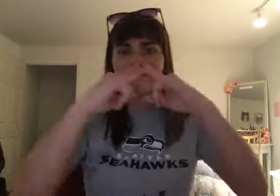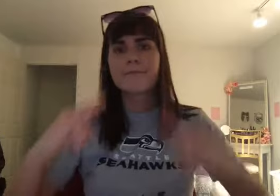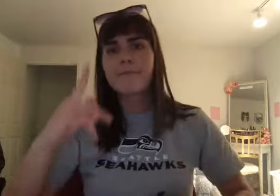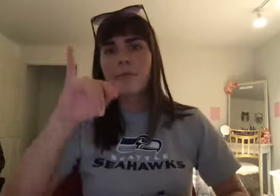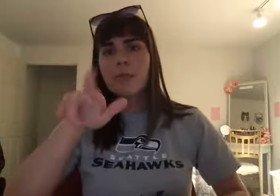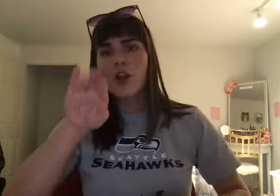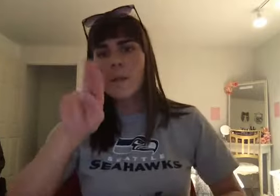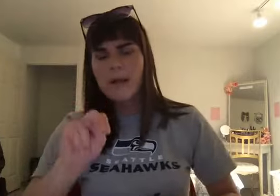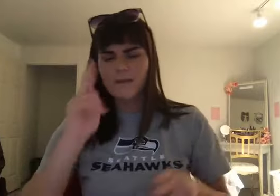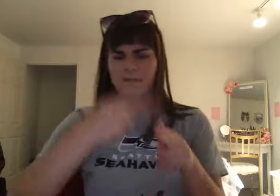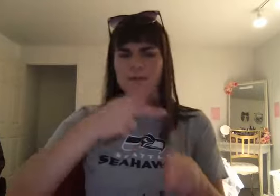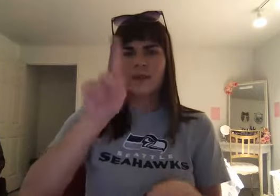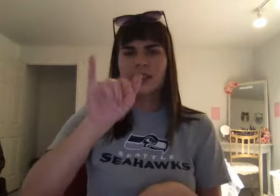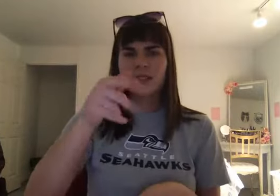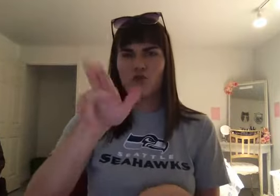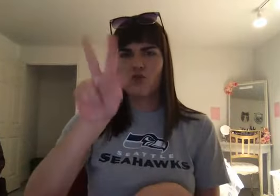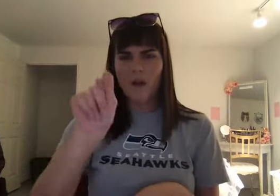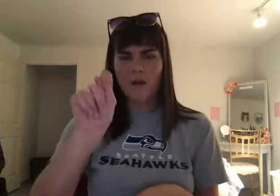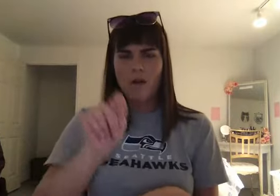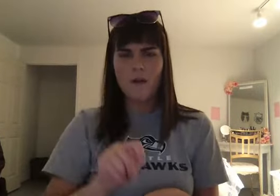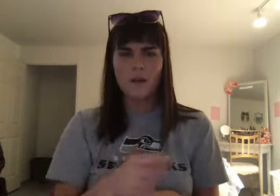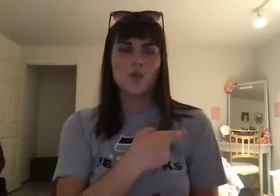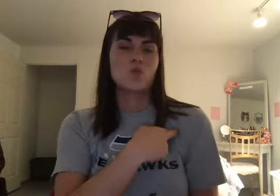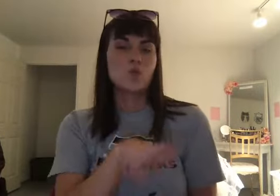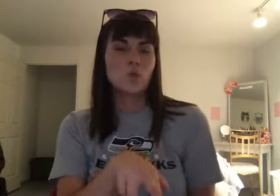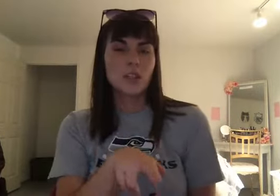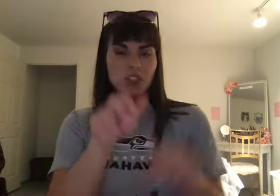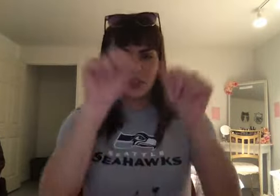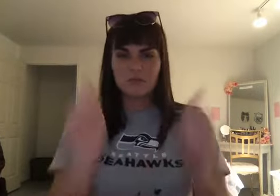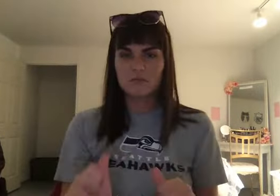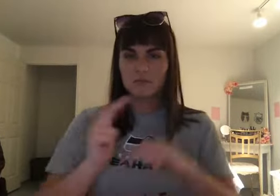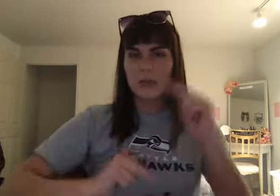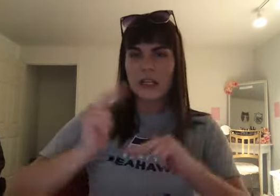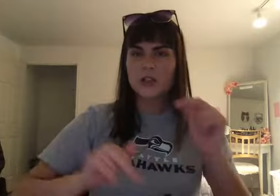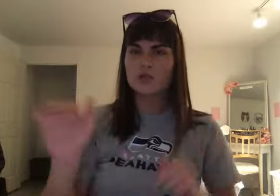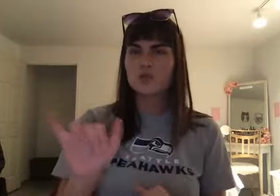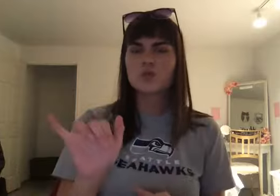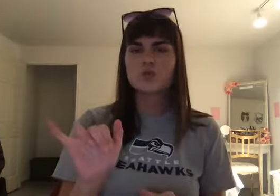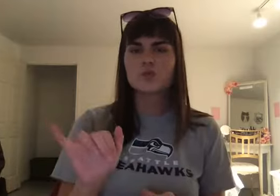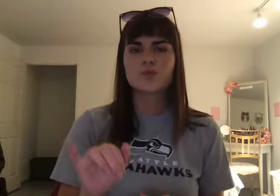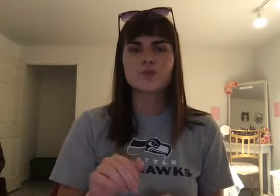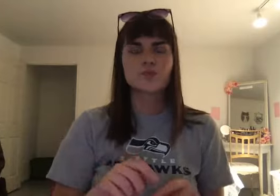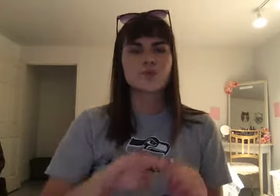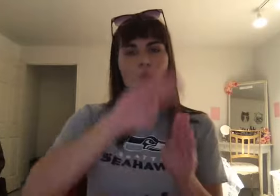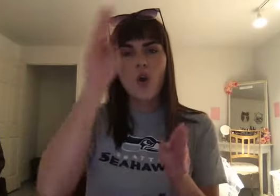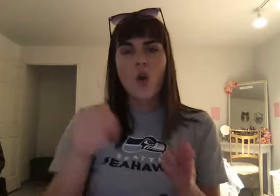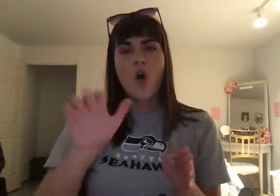Mesopotamia. The ziggurat. Is a very advanced form of technology. Because these would